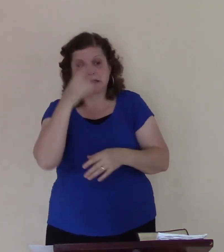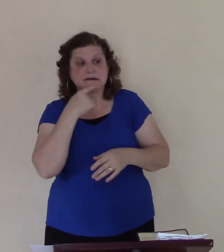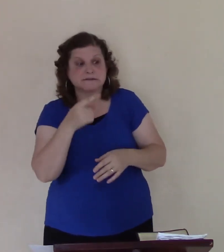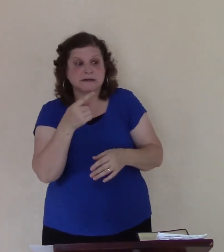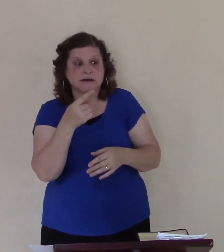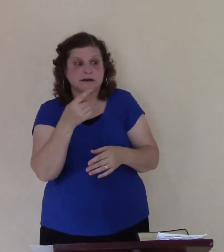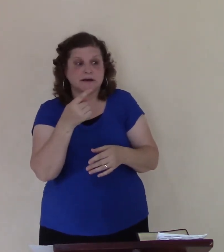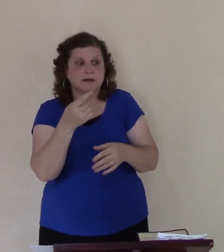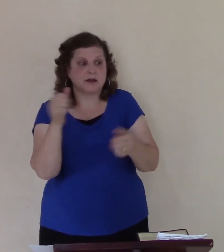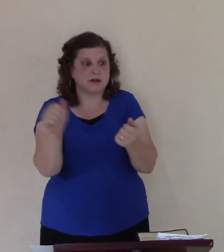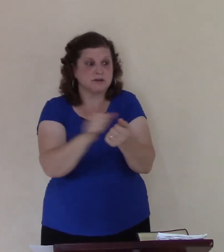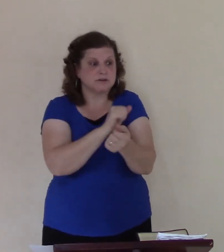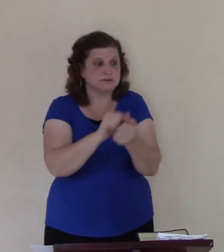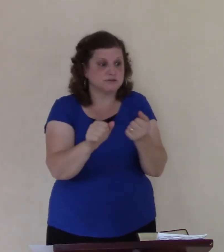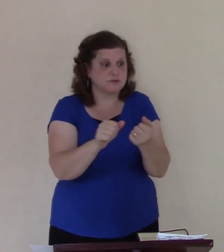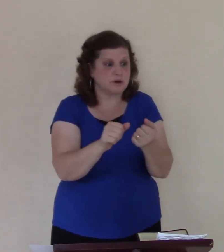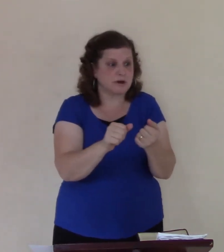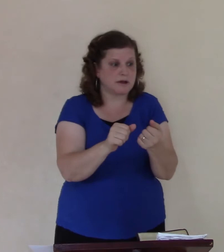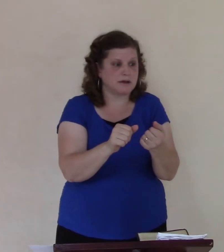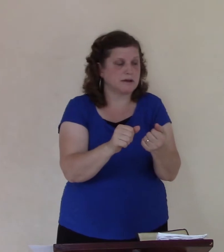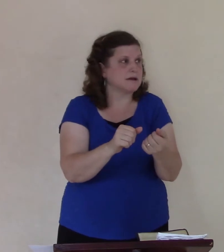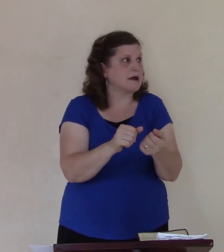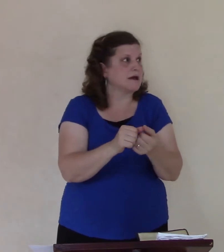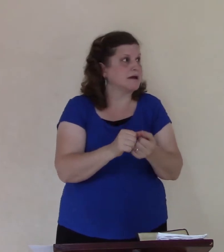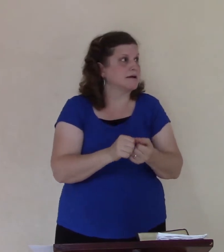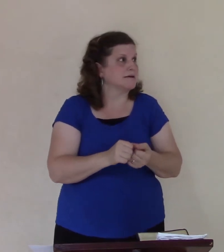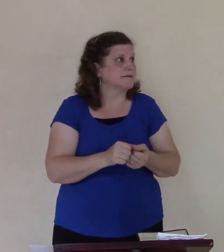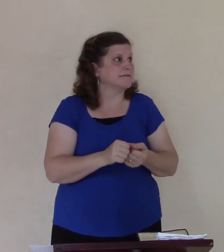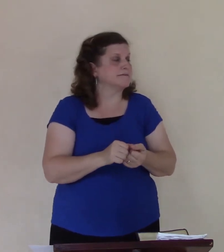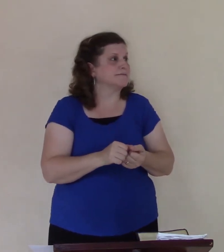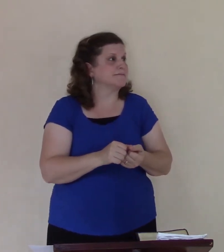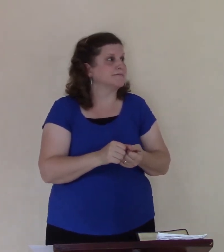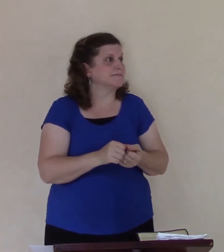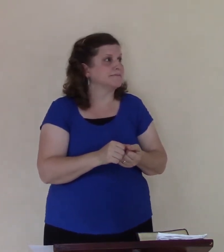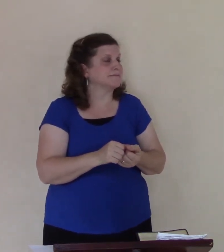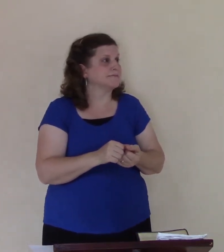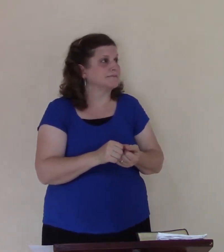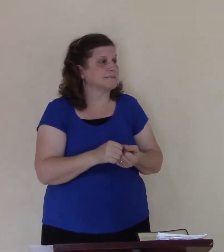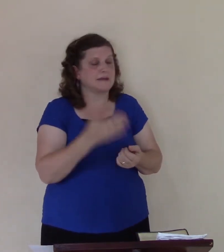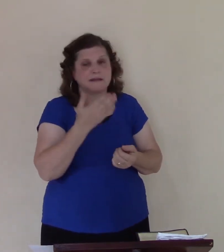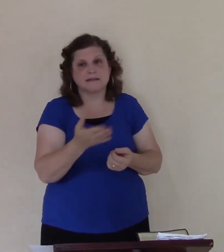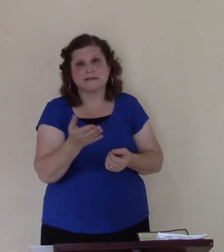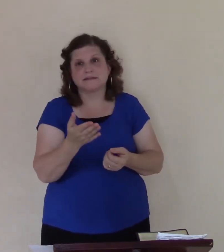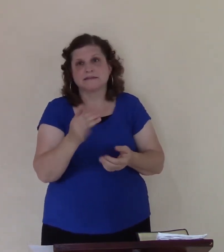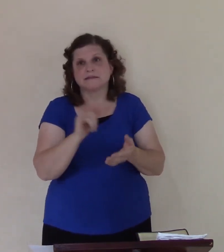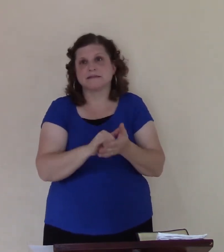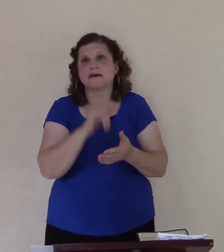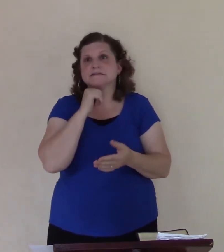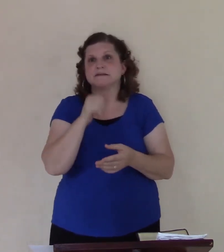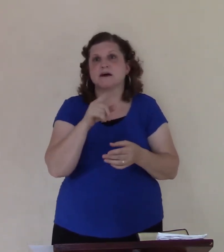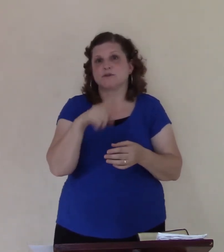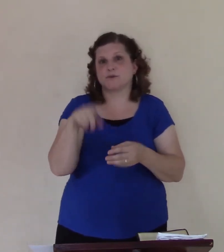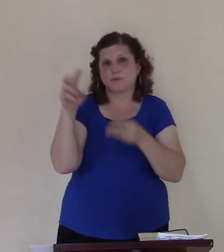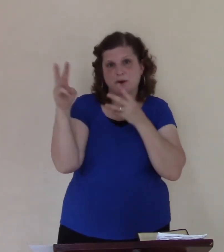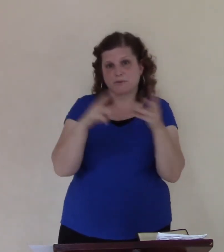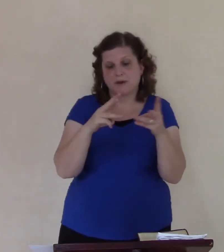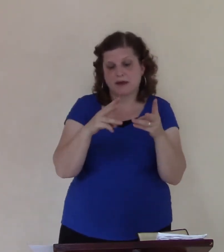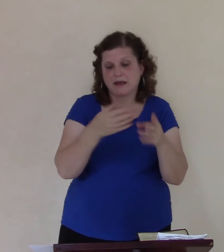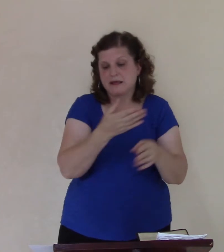he's looking what's to Let's look right up. These people are trying to say, ah, there should